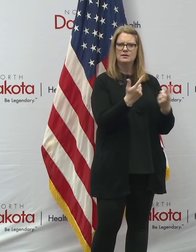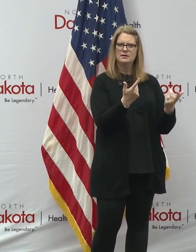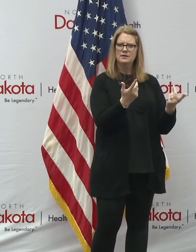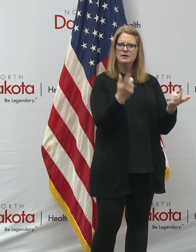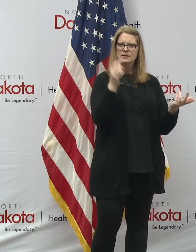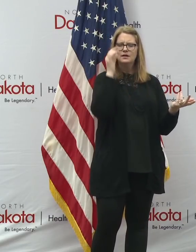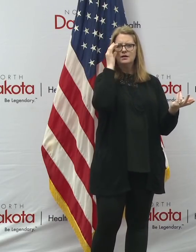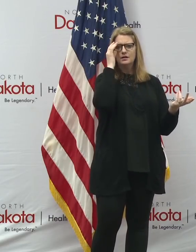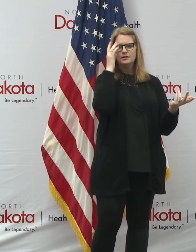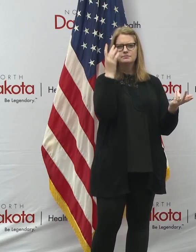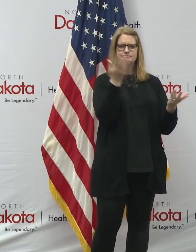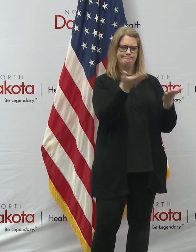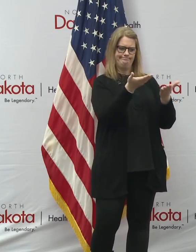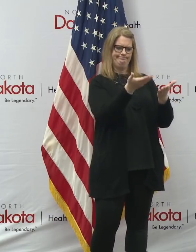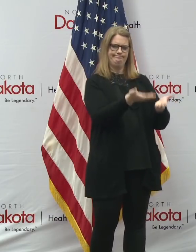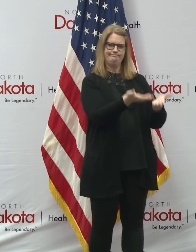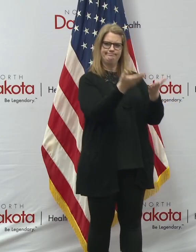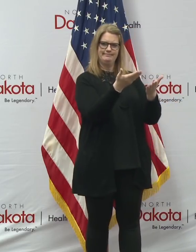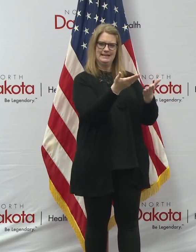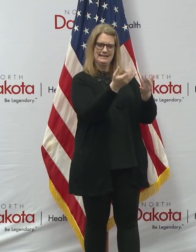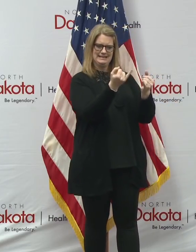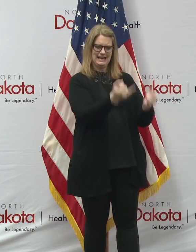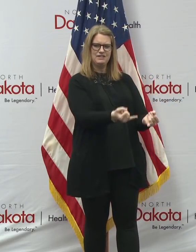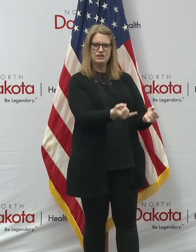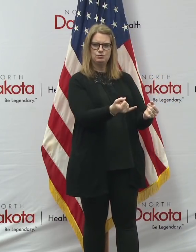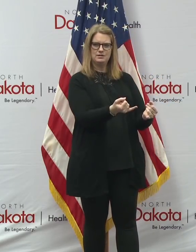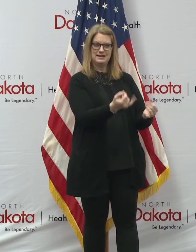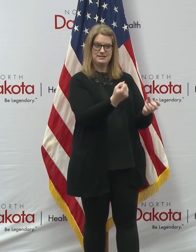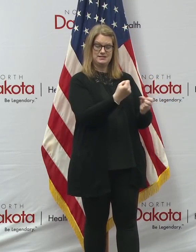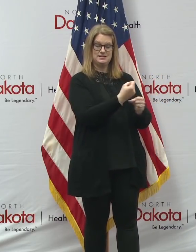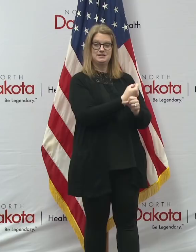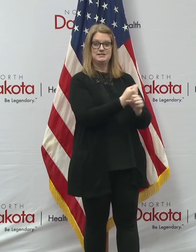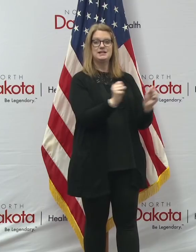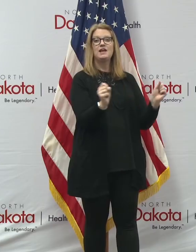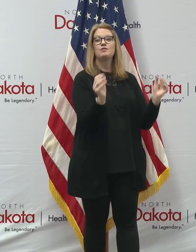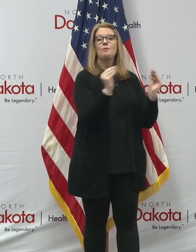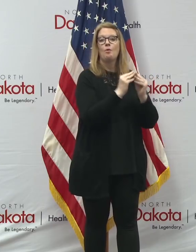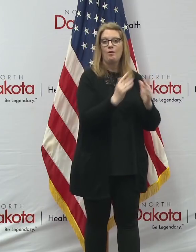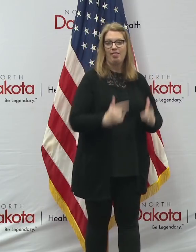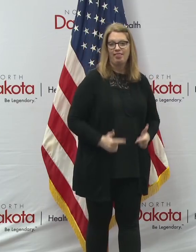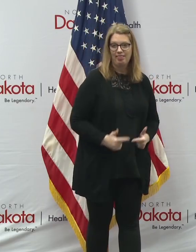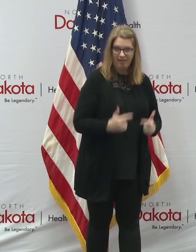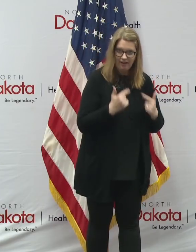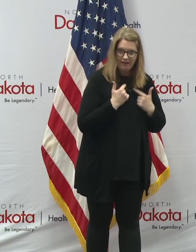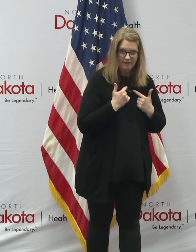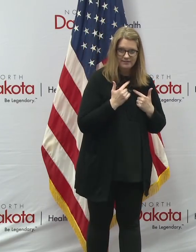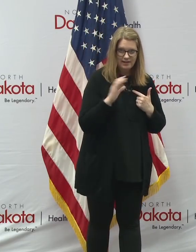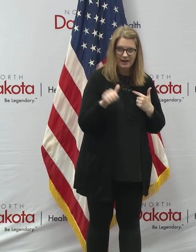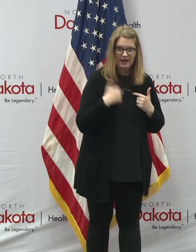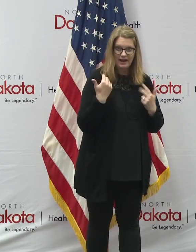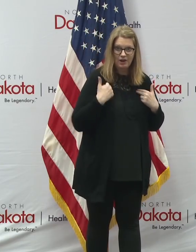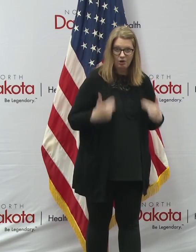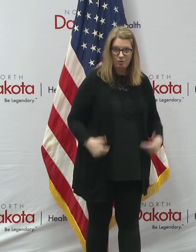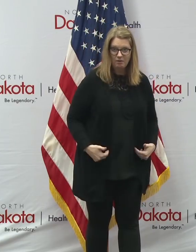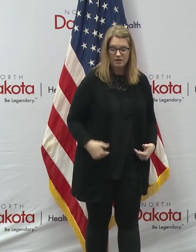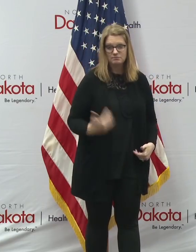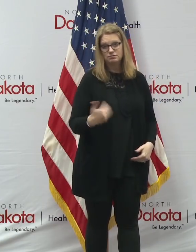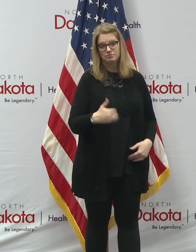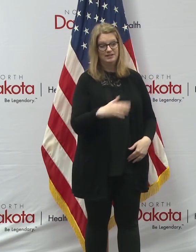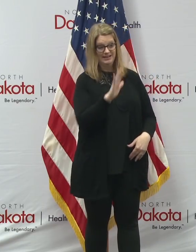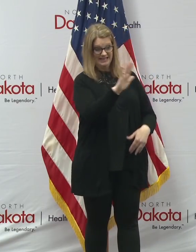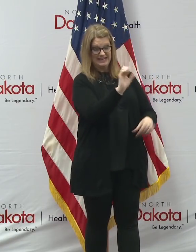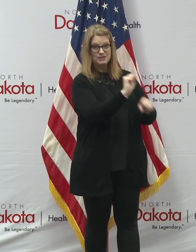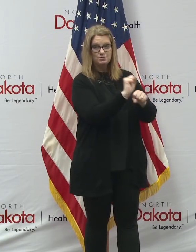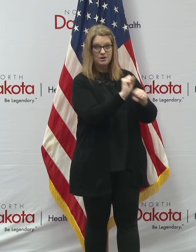probably he's an individual with the work of the foundation that saved more lives, saved more lives than any human being on the planet in terms of the work of the foundation.